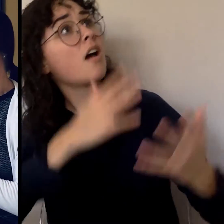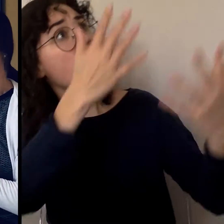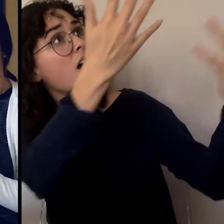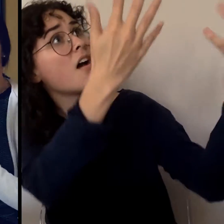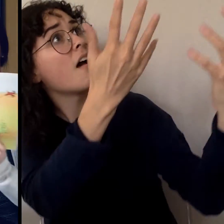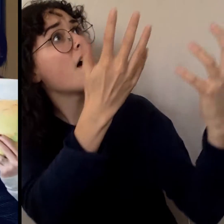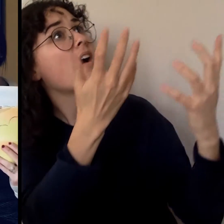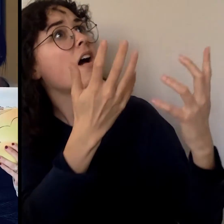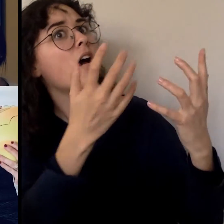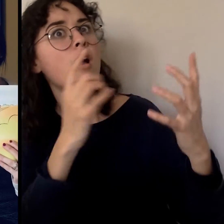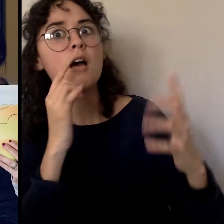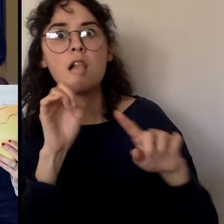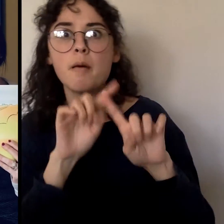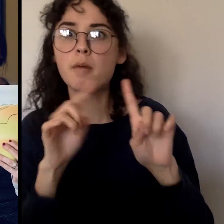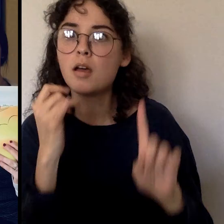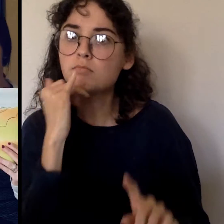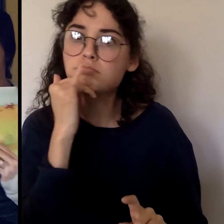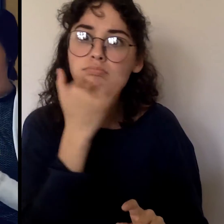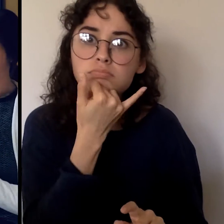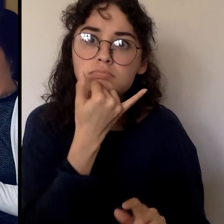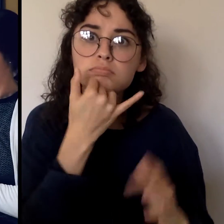But his paw slipped.